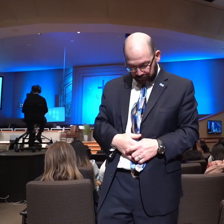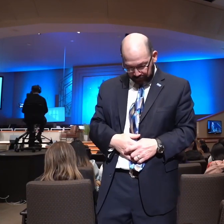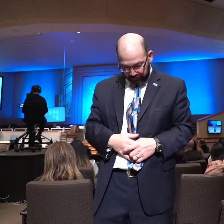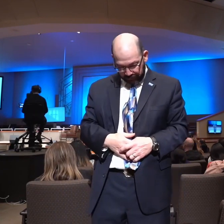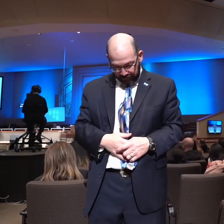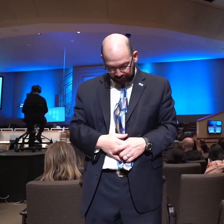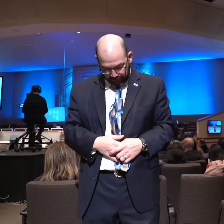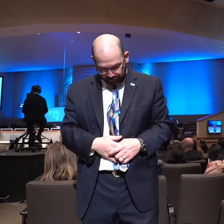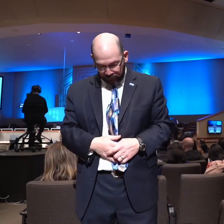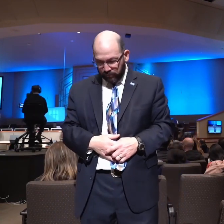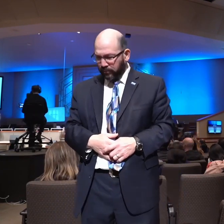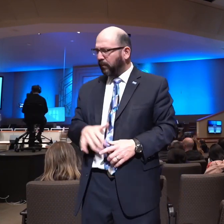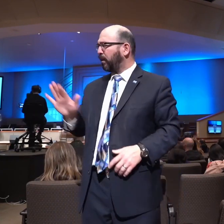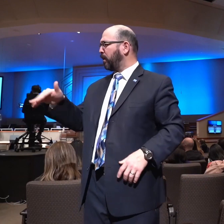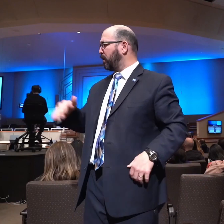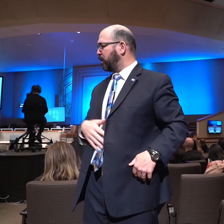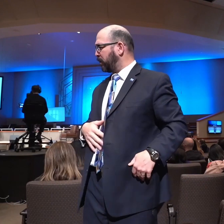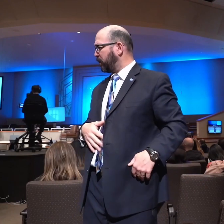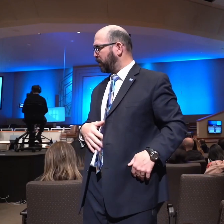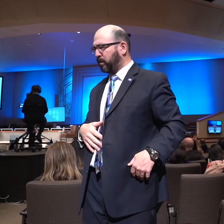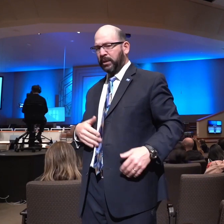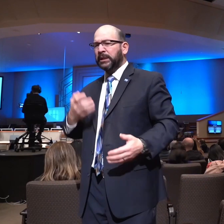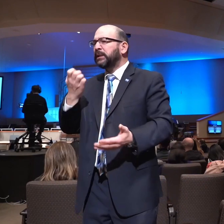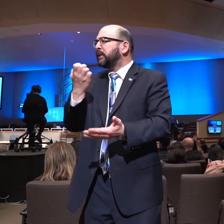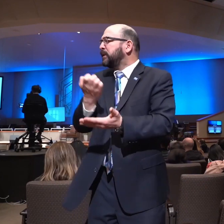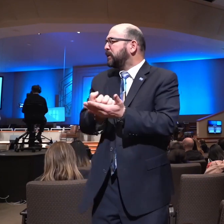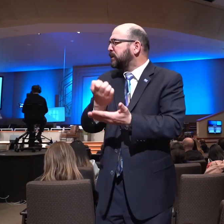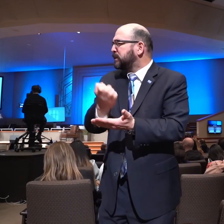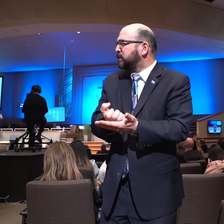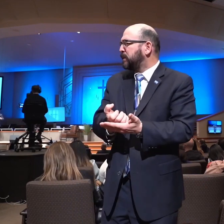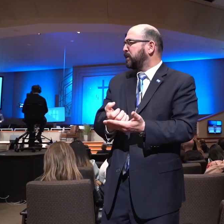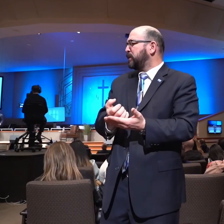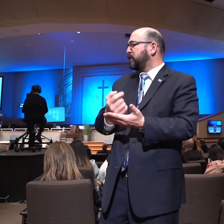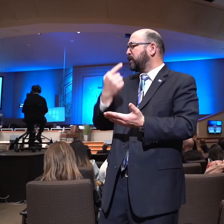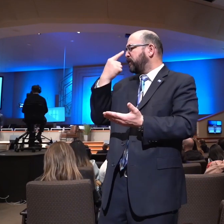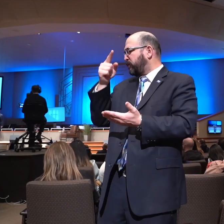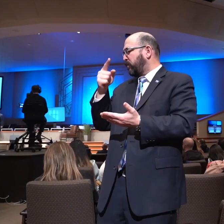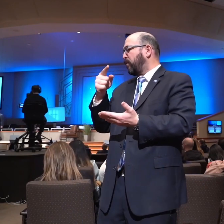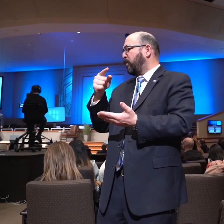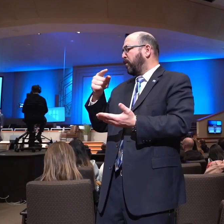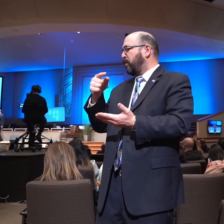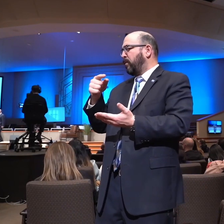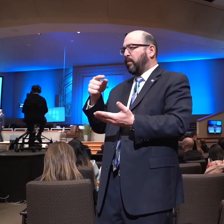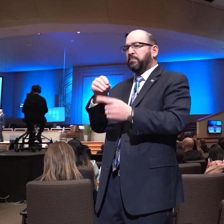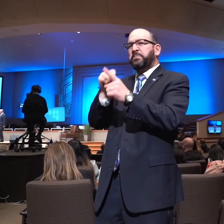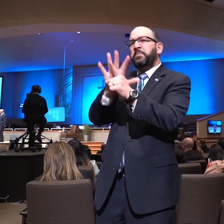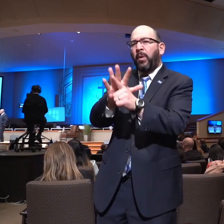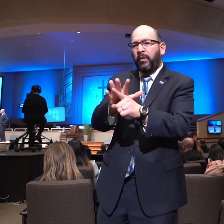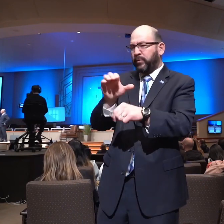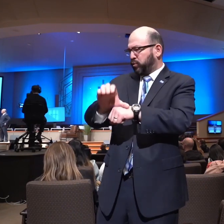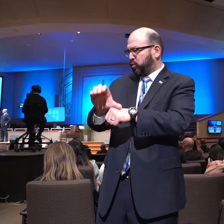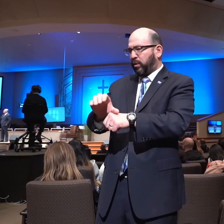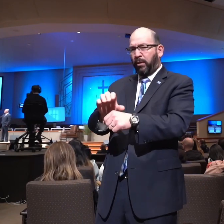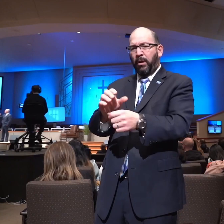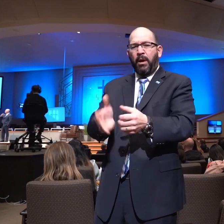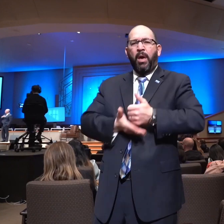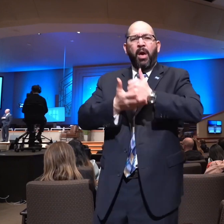You say, well, isn't there an economic impact of Lancaster Baptist, West Coast Baptist College? One time we did a study on that and yes there is. It's millions and millions of dollars